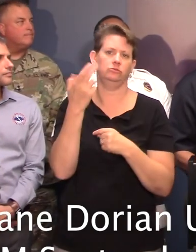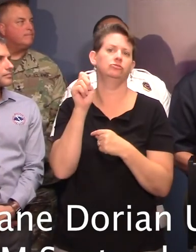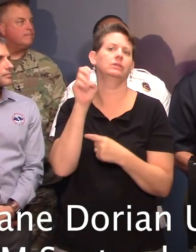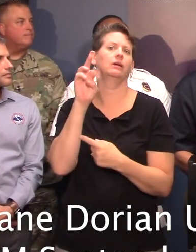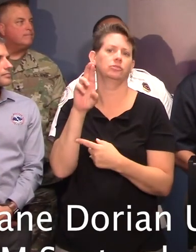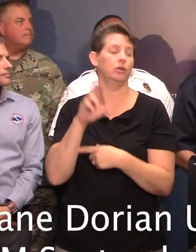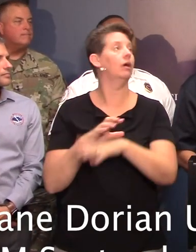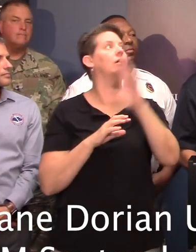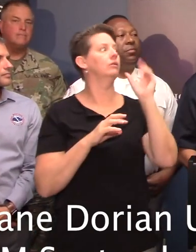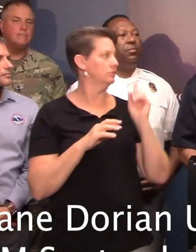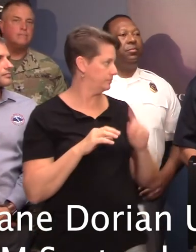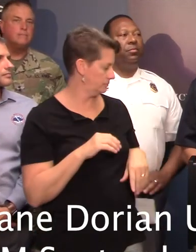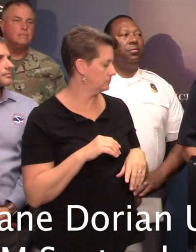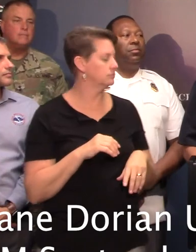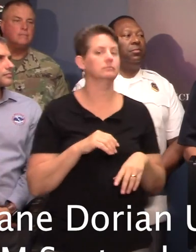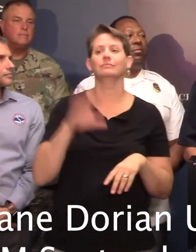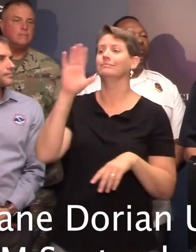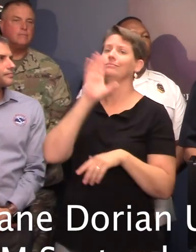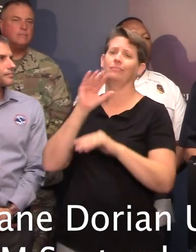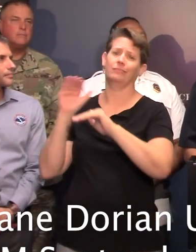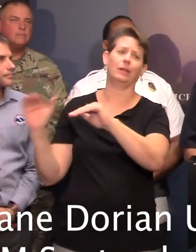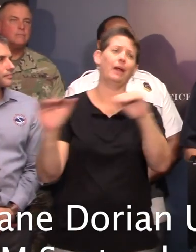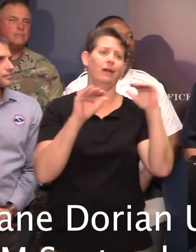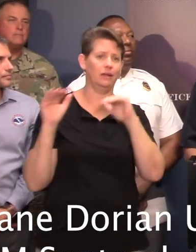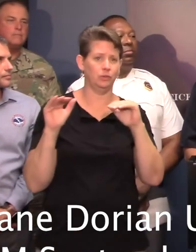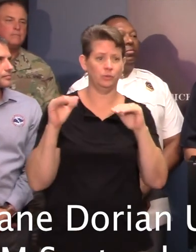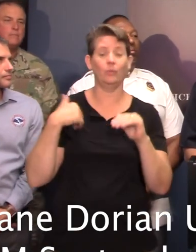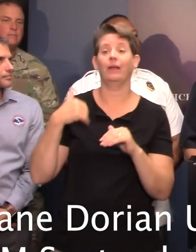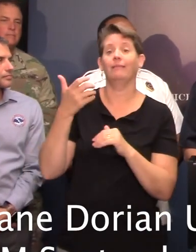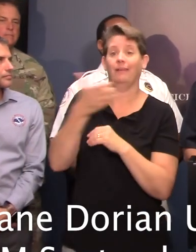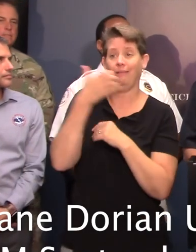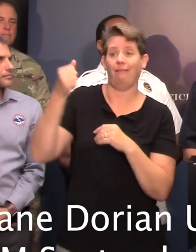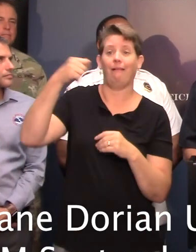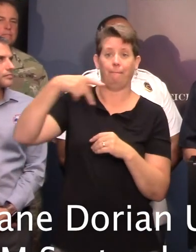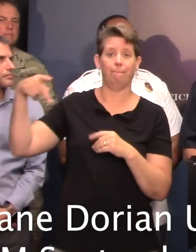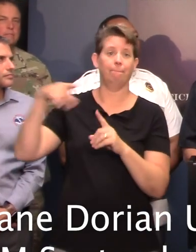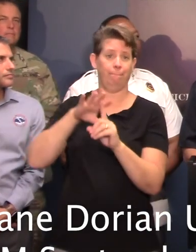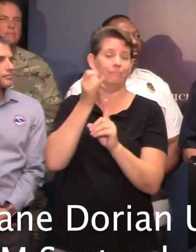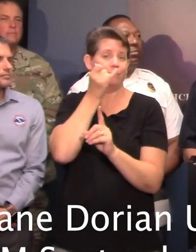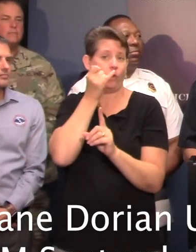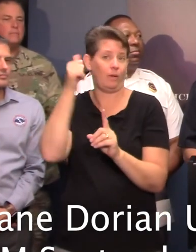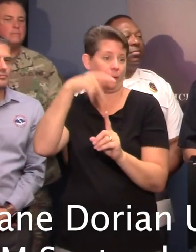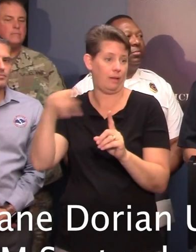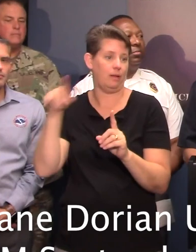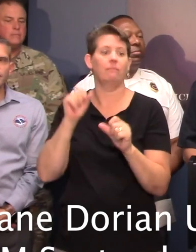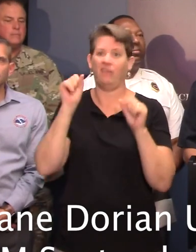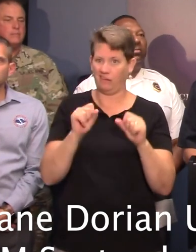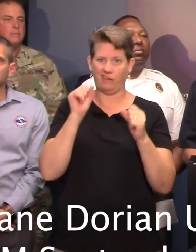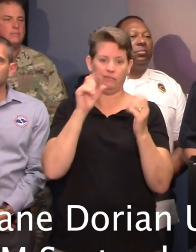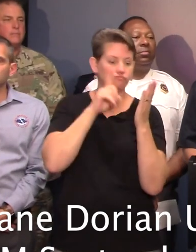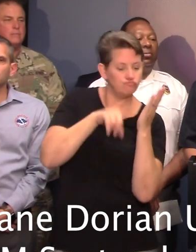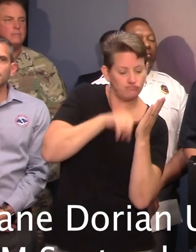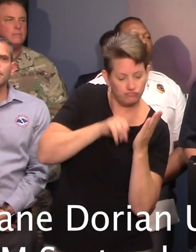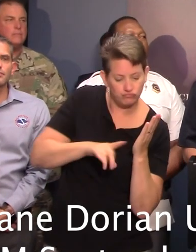Oh, and again, remind everybody that we've got our mobile app that allows them to access information